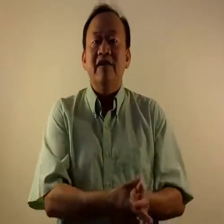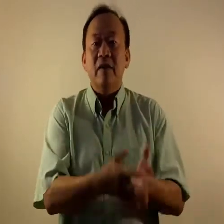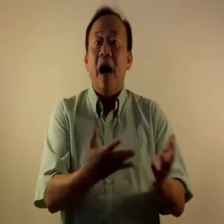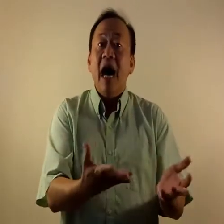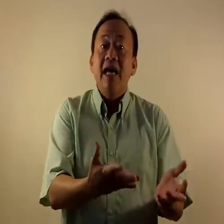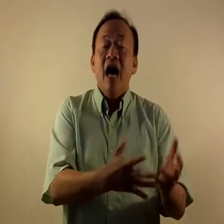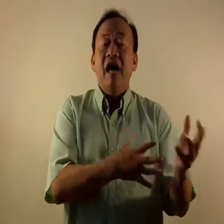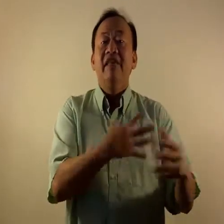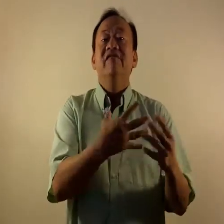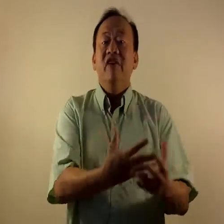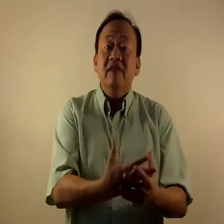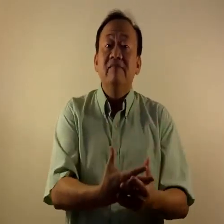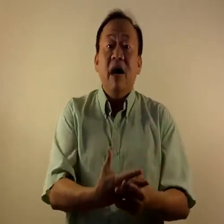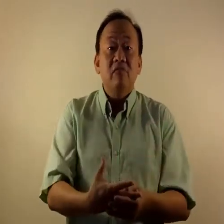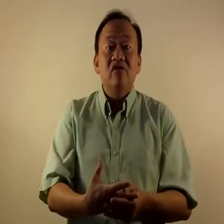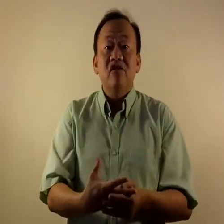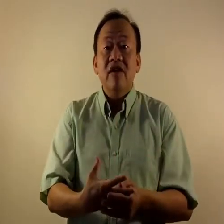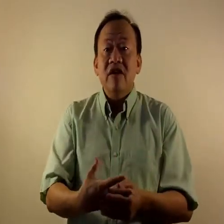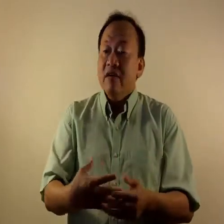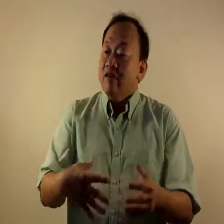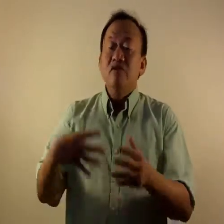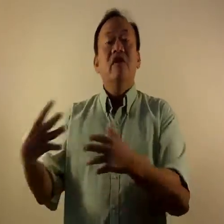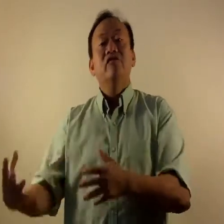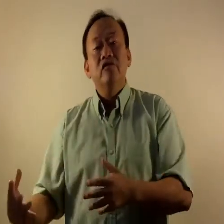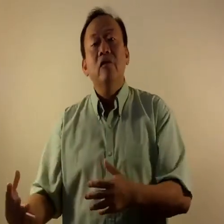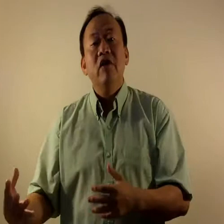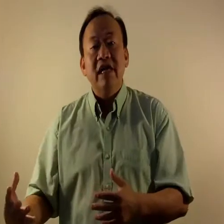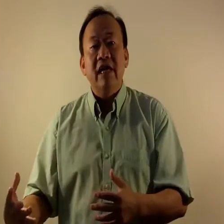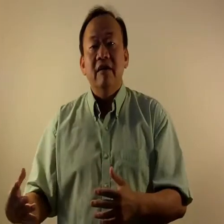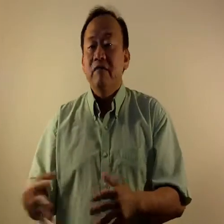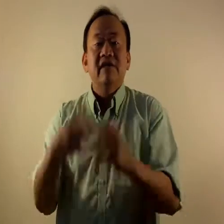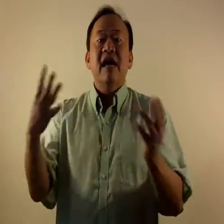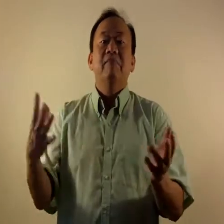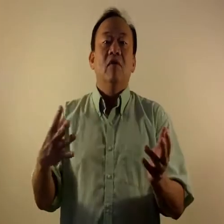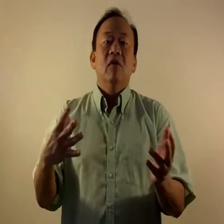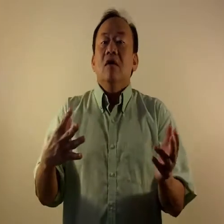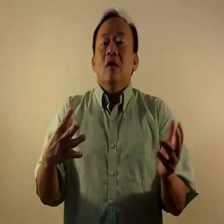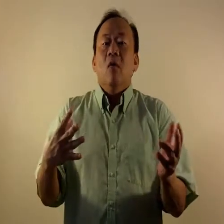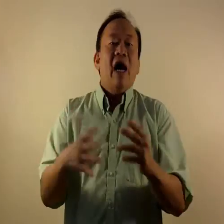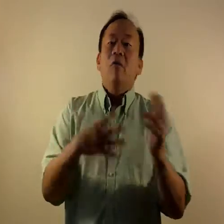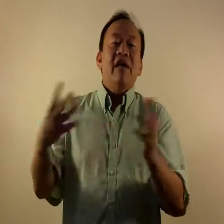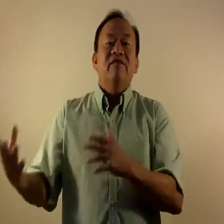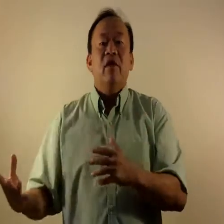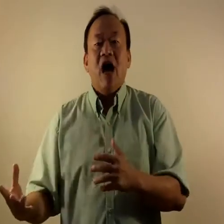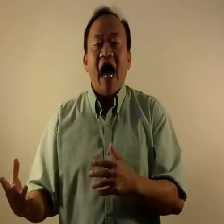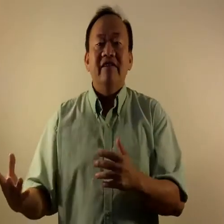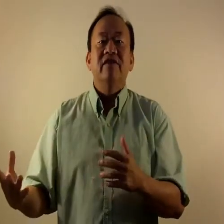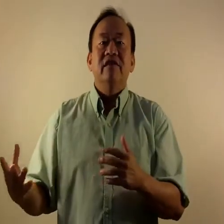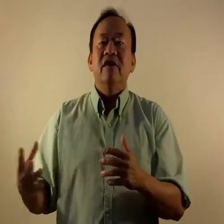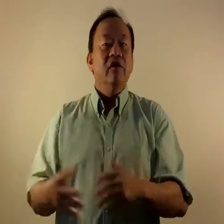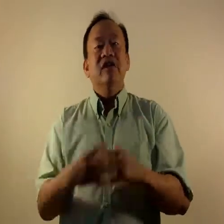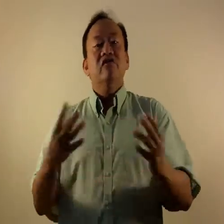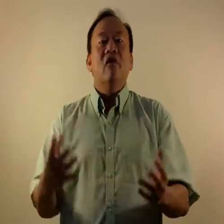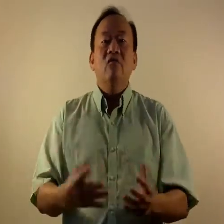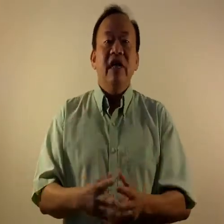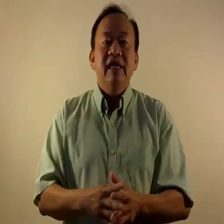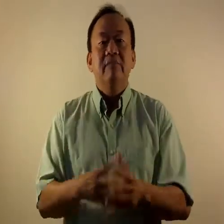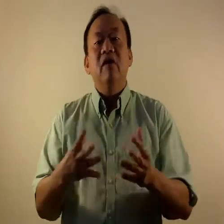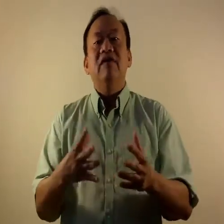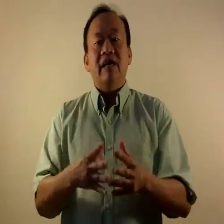Pastor Mai on the inducted Bible study. You can do the reading. For example, why wait for Exodus? You can start reading the book of